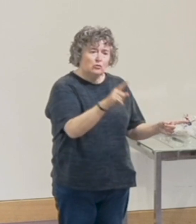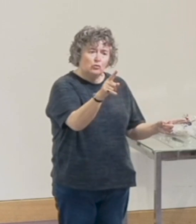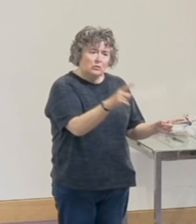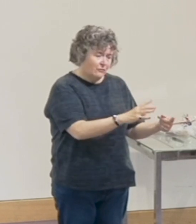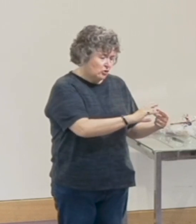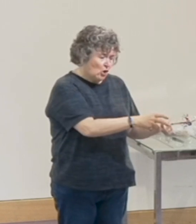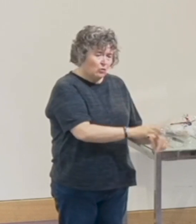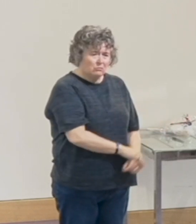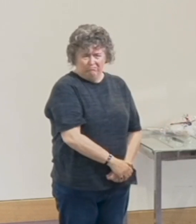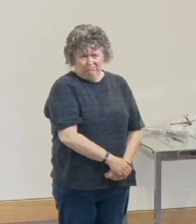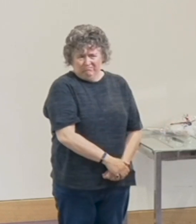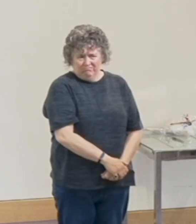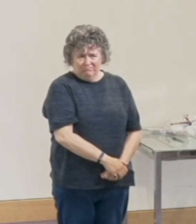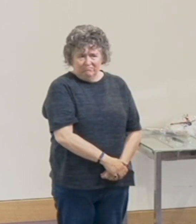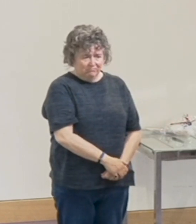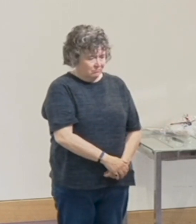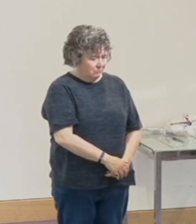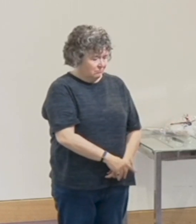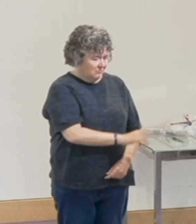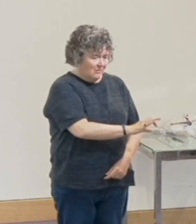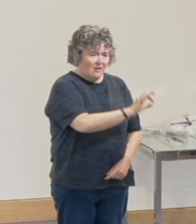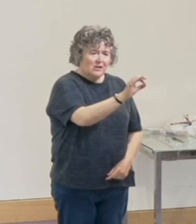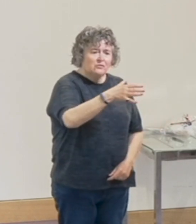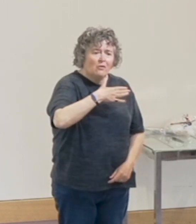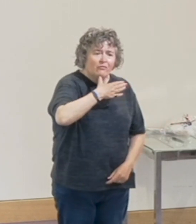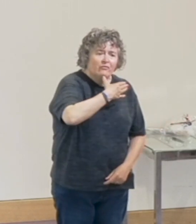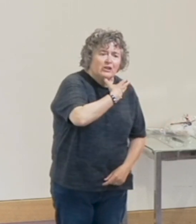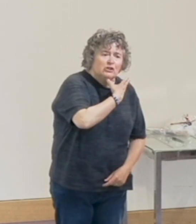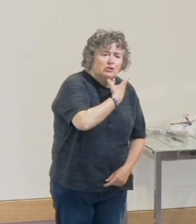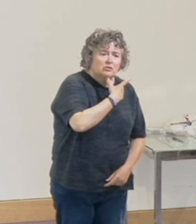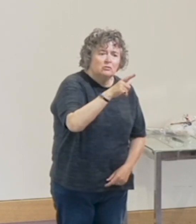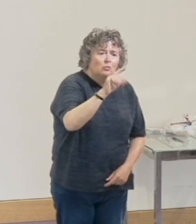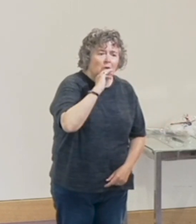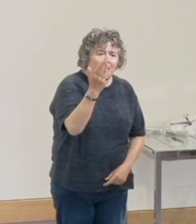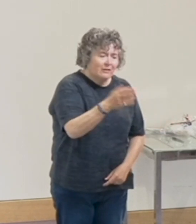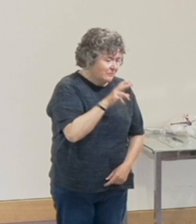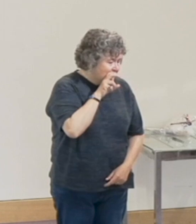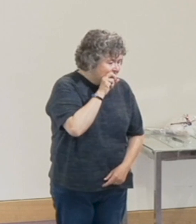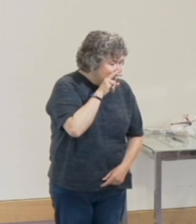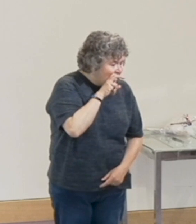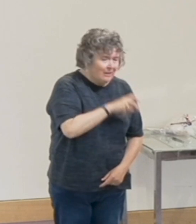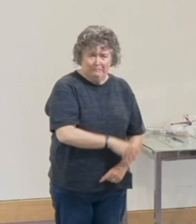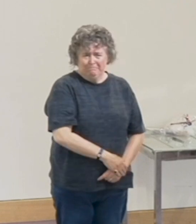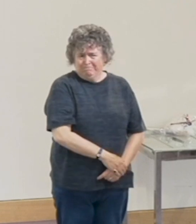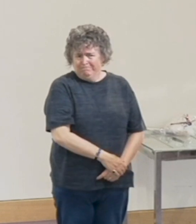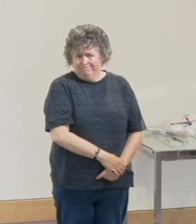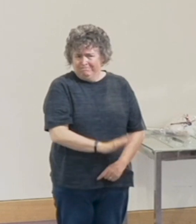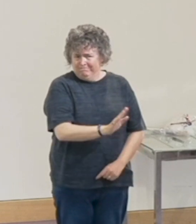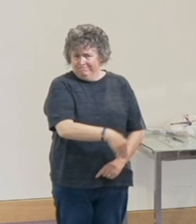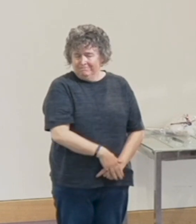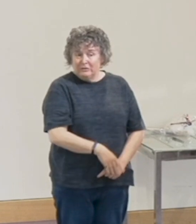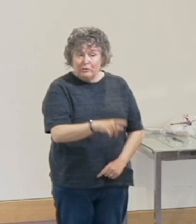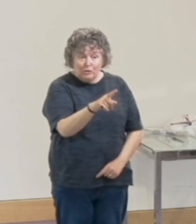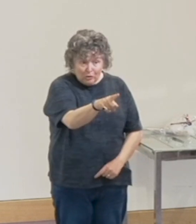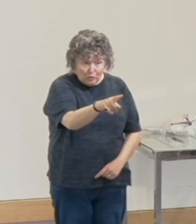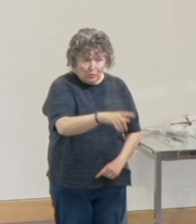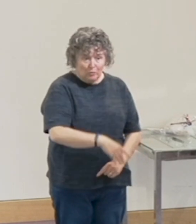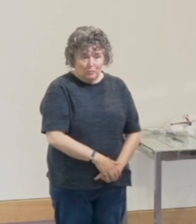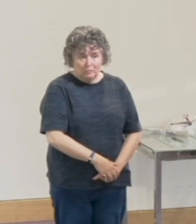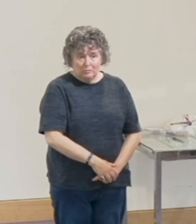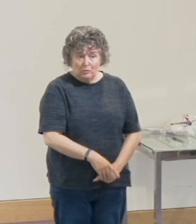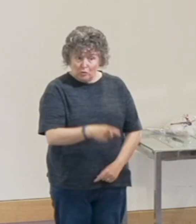stone? Or if he asks for a fish, will give him a snake? If you, then,